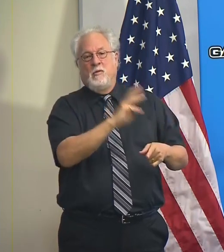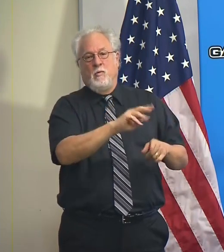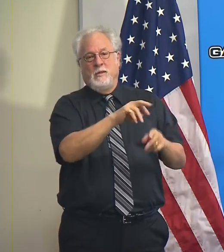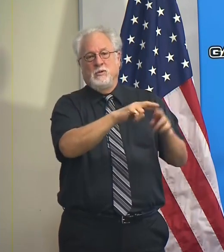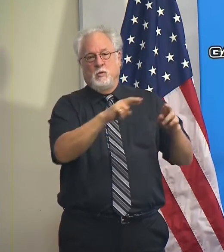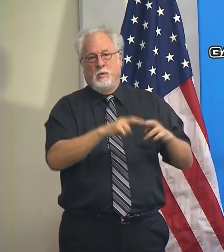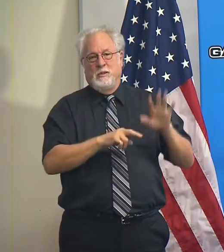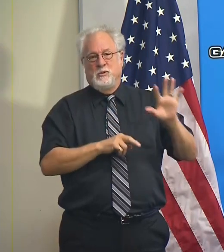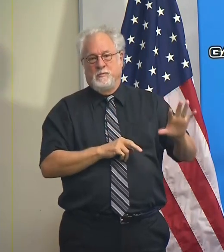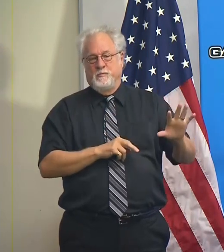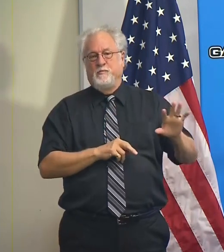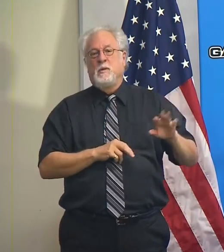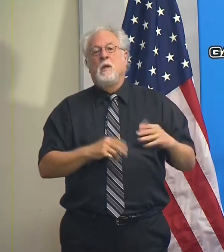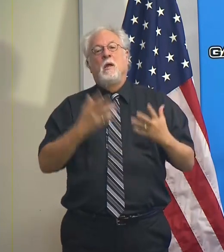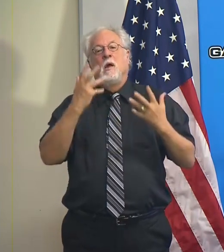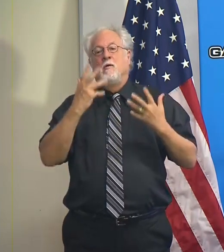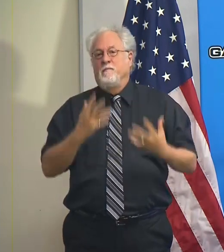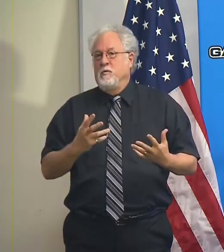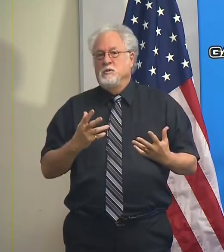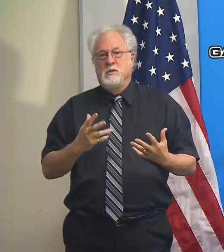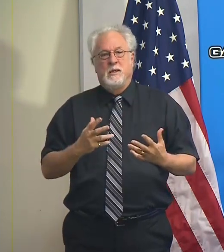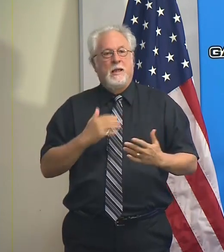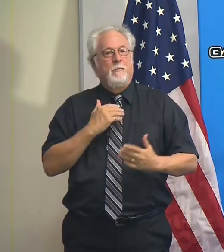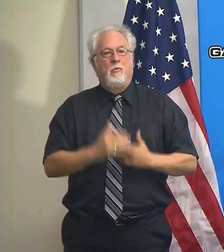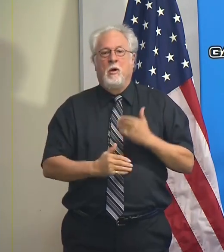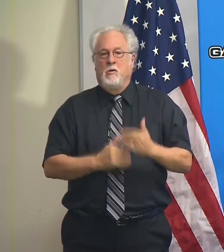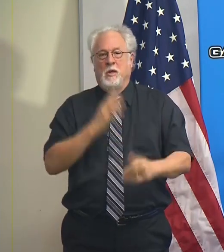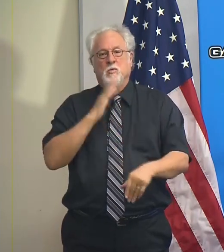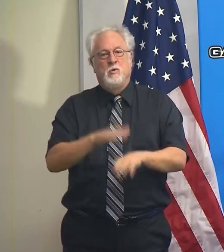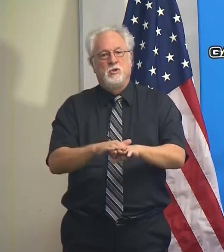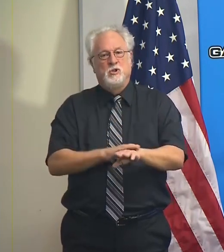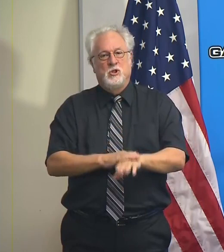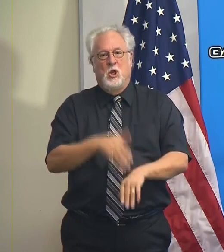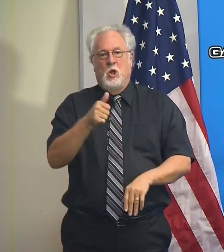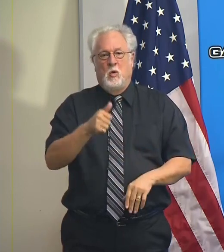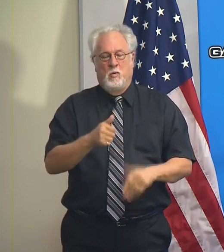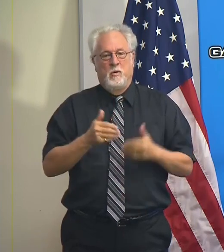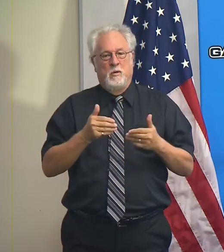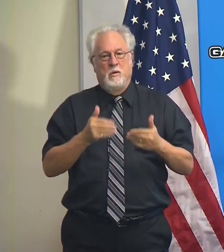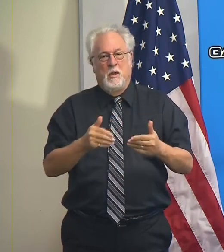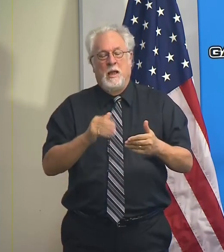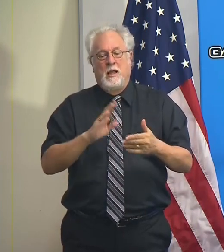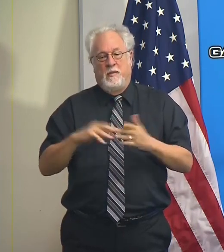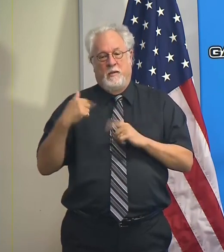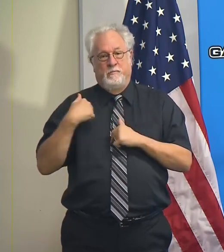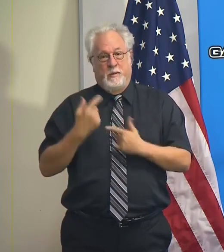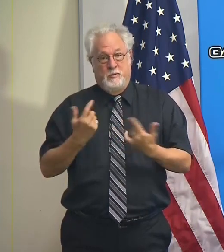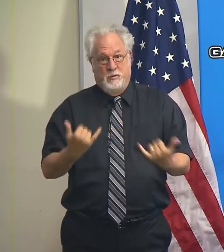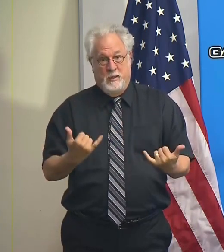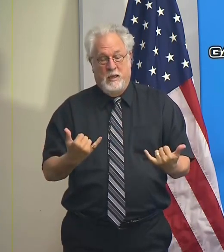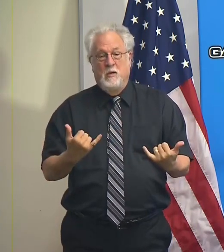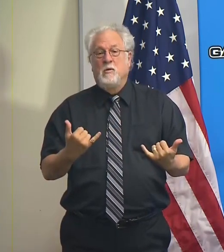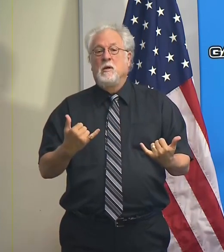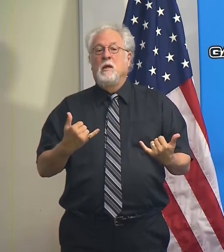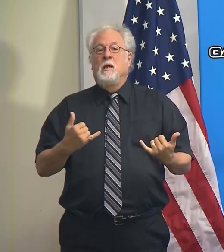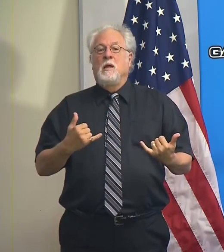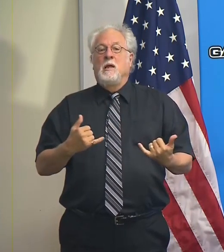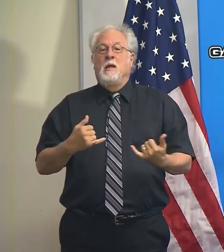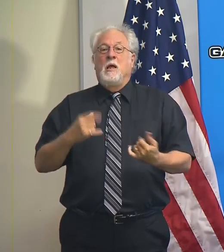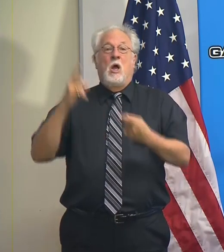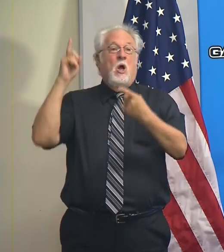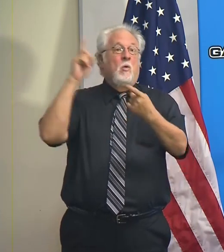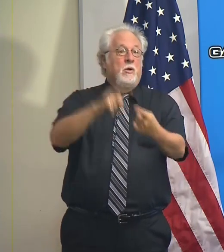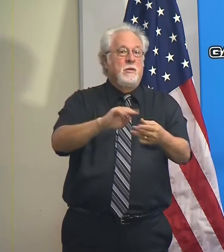region of the state. Unfortunately, progress will be slower going forward than it has been up to now in reducing those